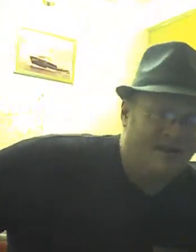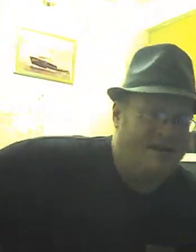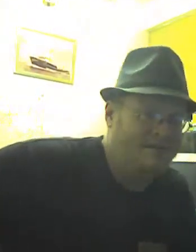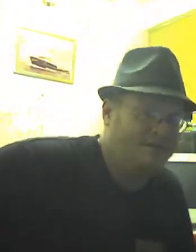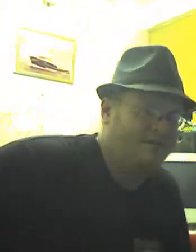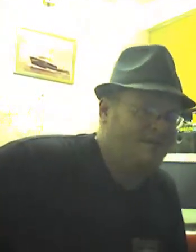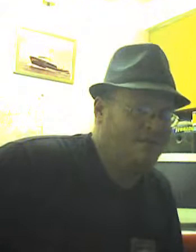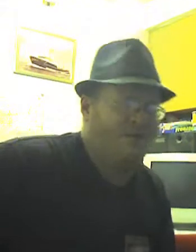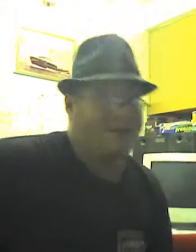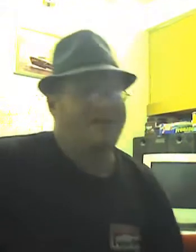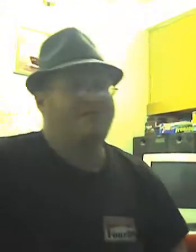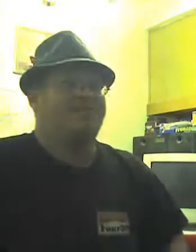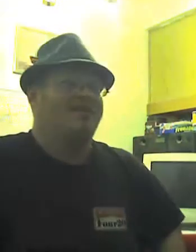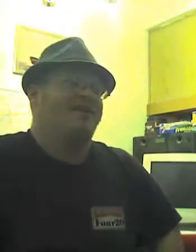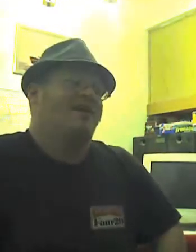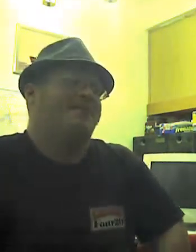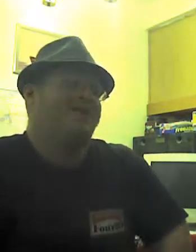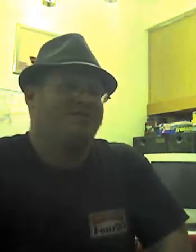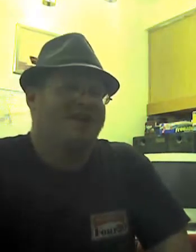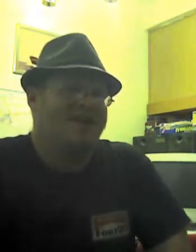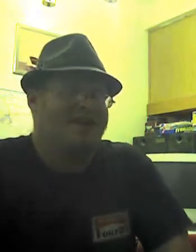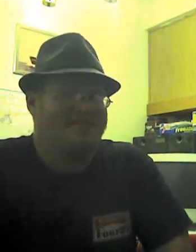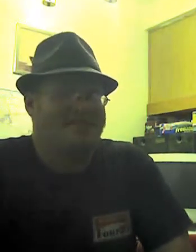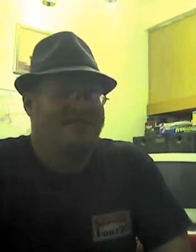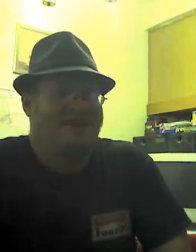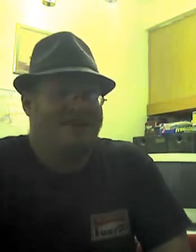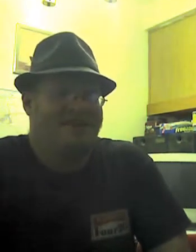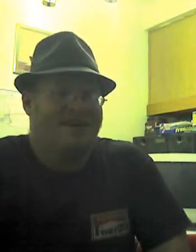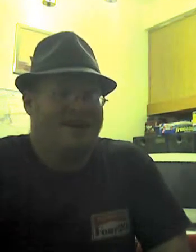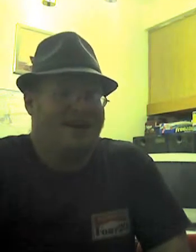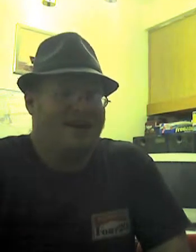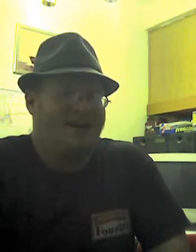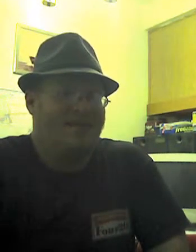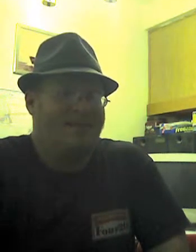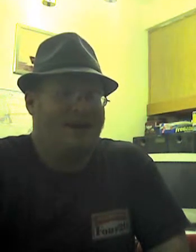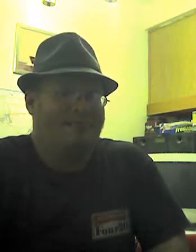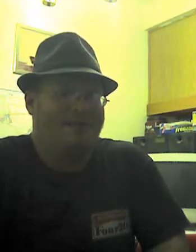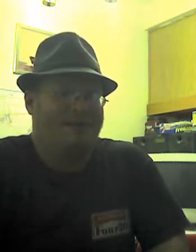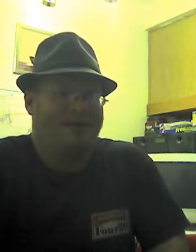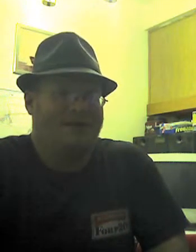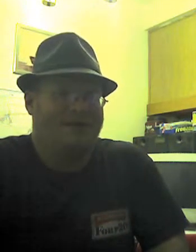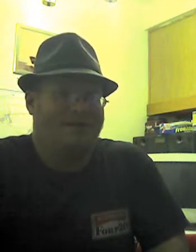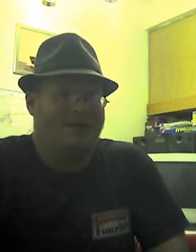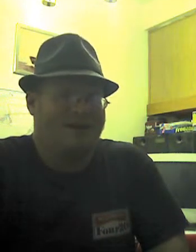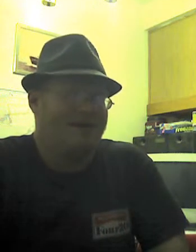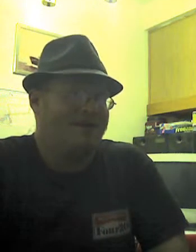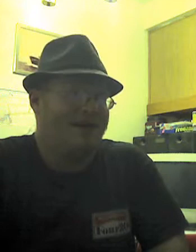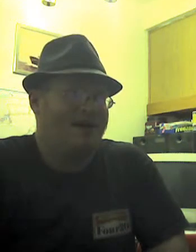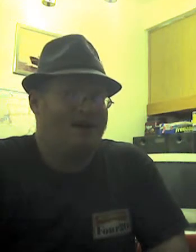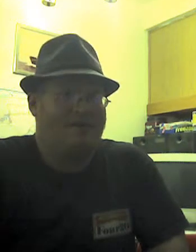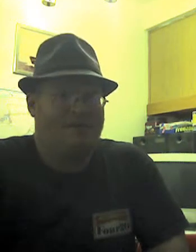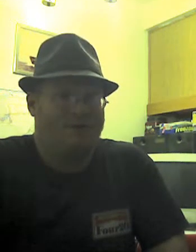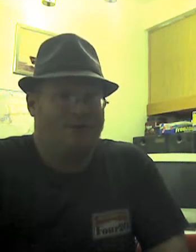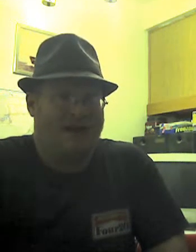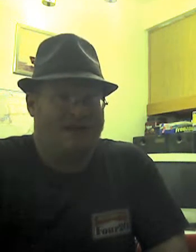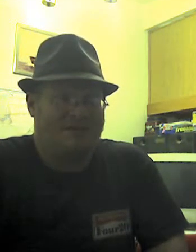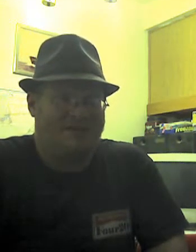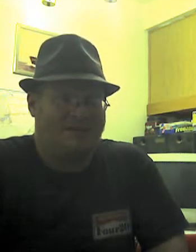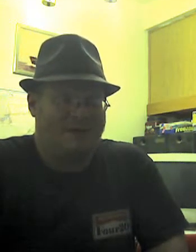for Christmas, Rita got me a 2DS, and I'm absolutely loving it right now. I got Rune Factory for